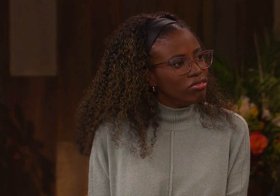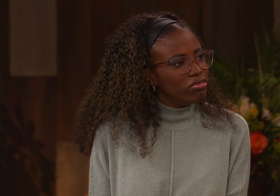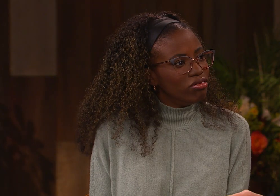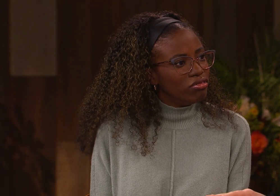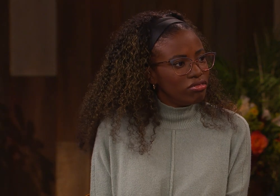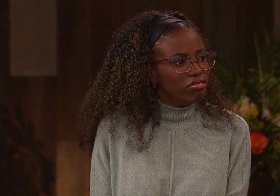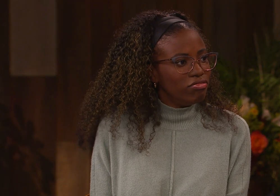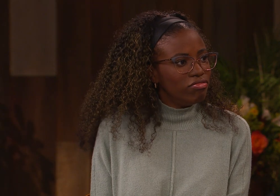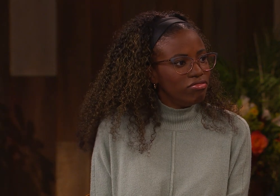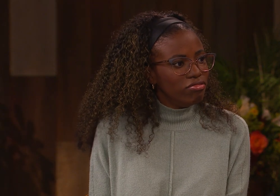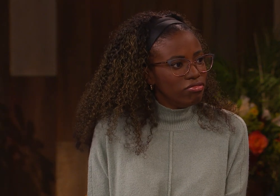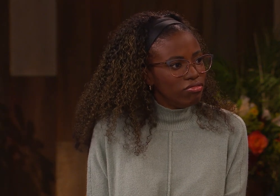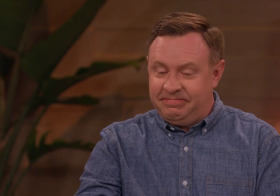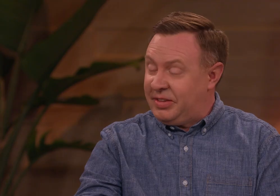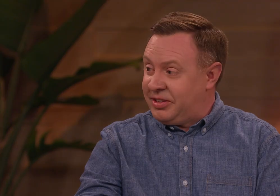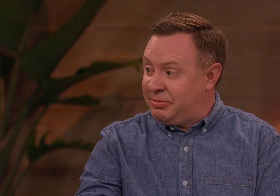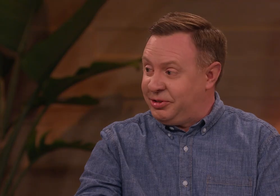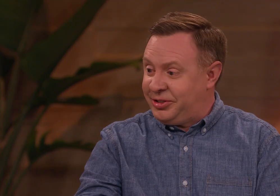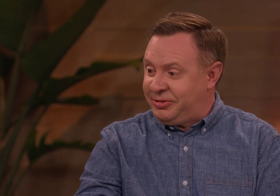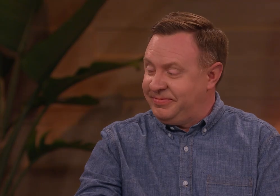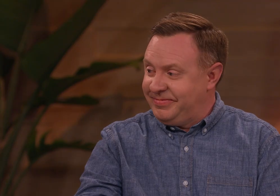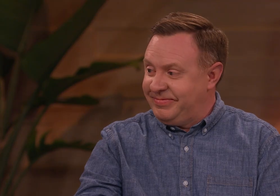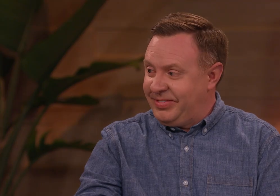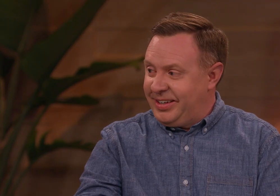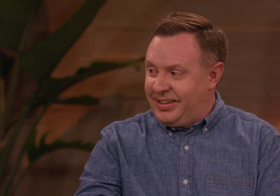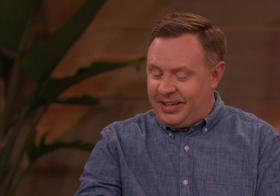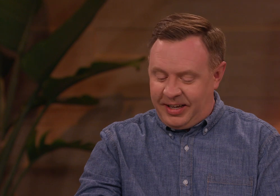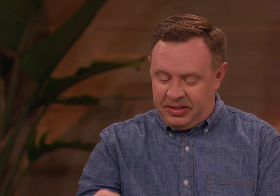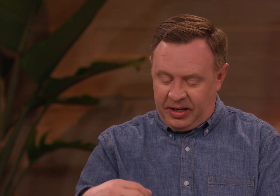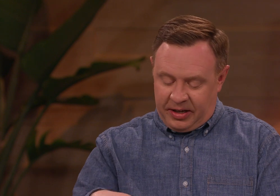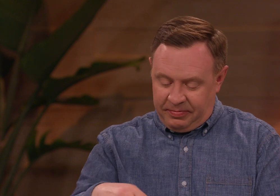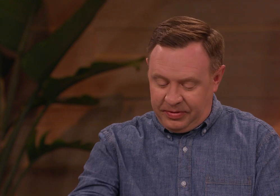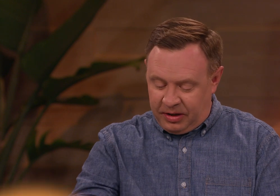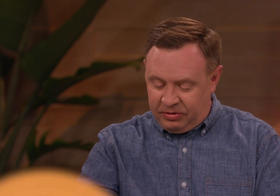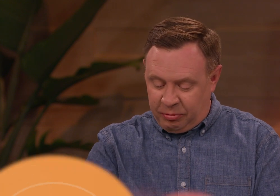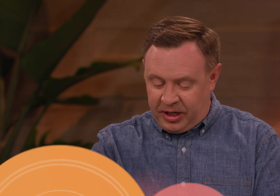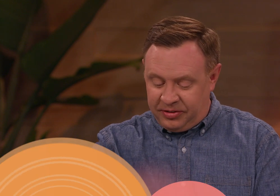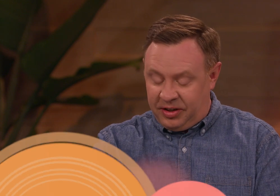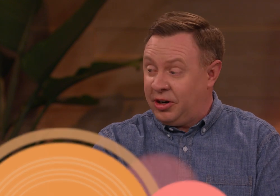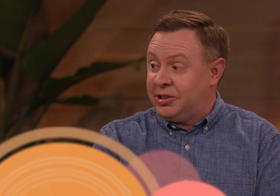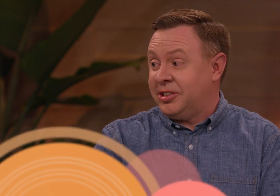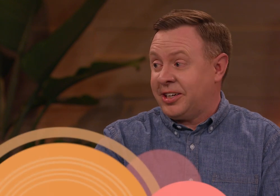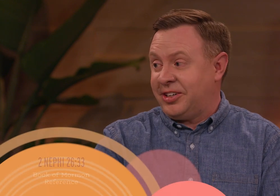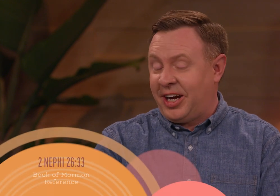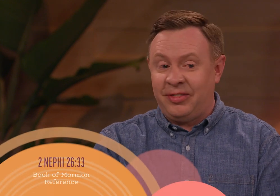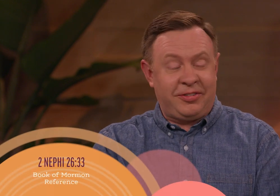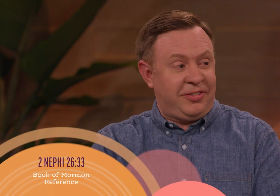that's absolutely true. And so, when God says, all are alike unto God, that's